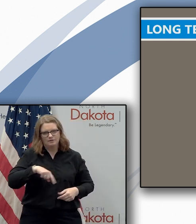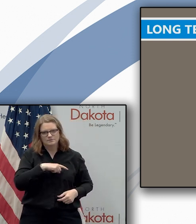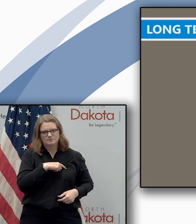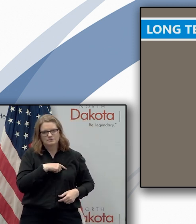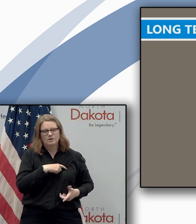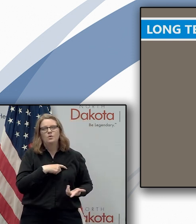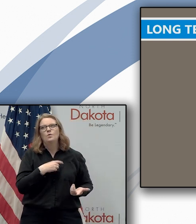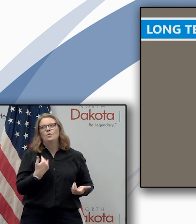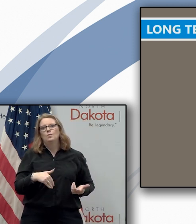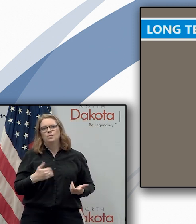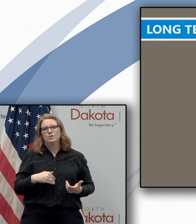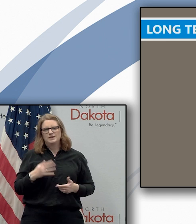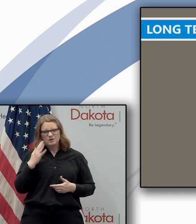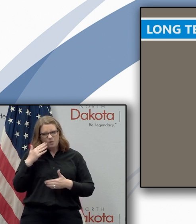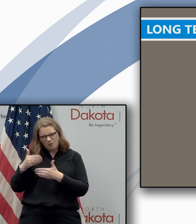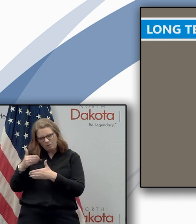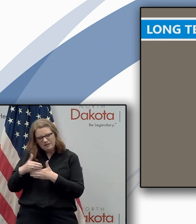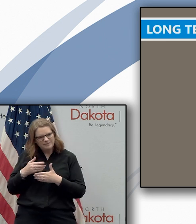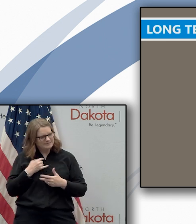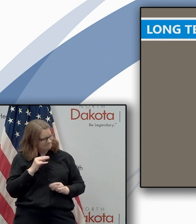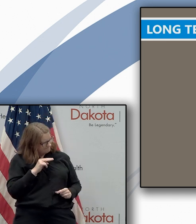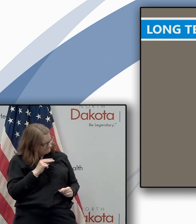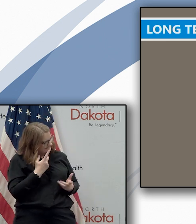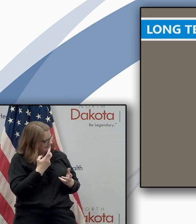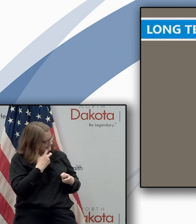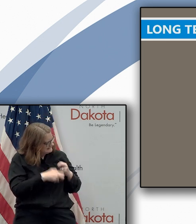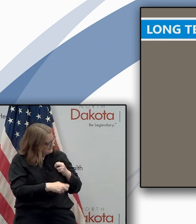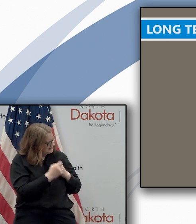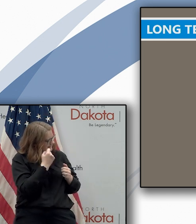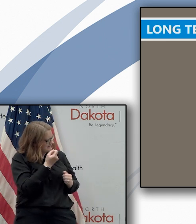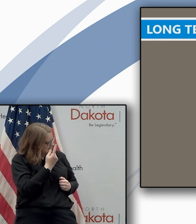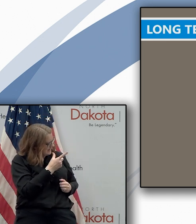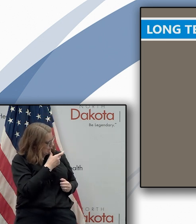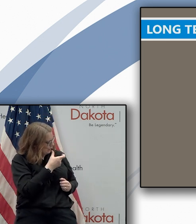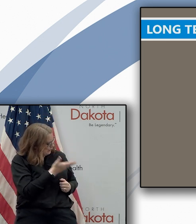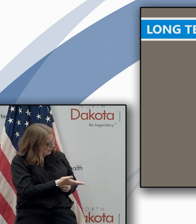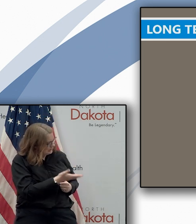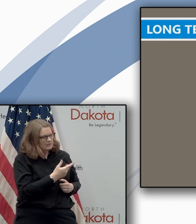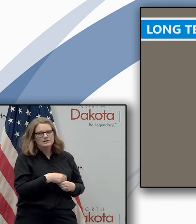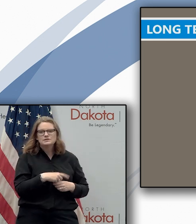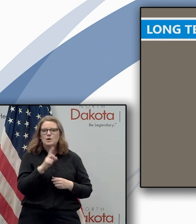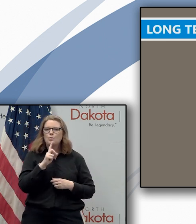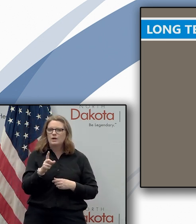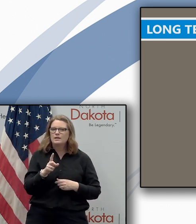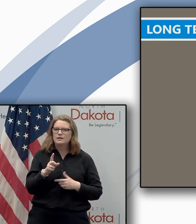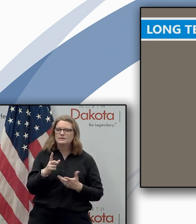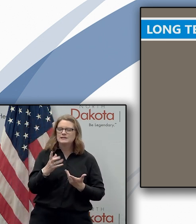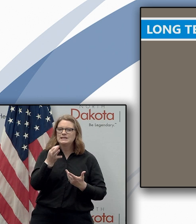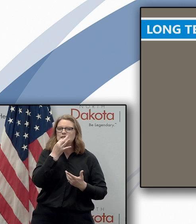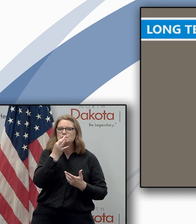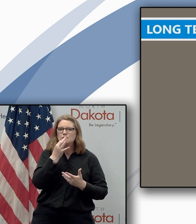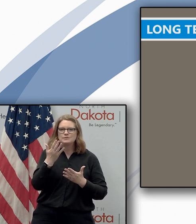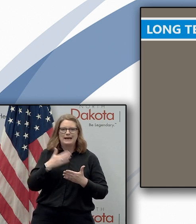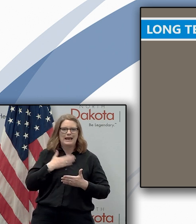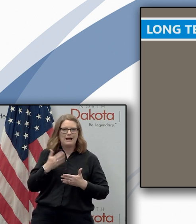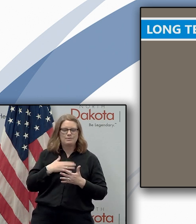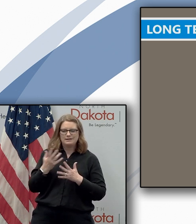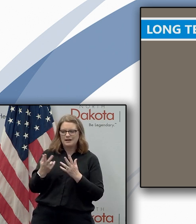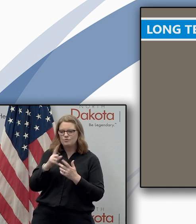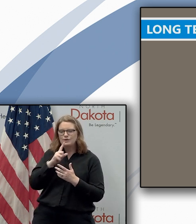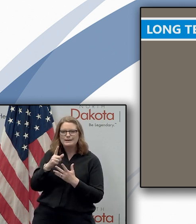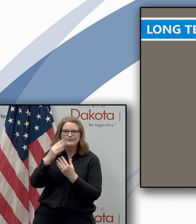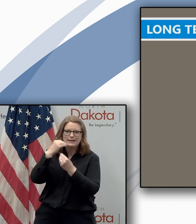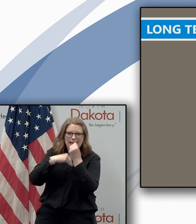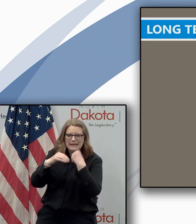challenge to know who was visiting at the window we look forward to the advancement in phases so that soon we will have be able to have a meal with her and spend